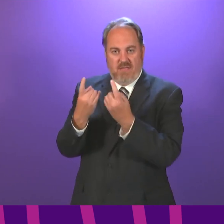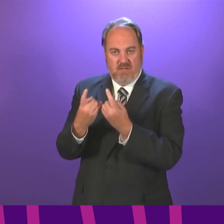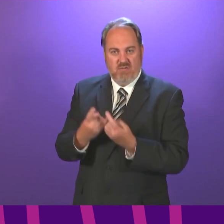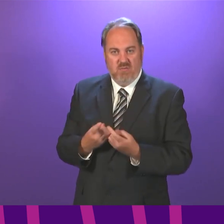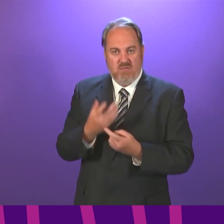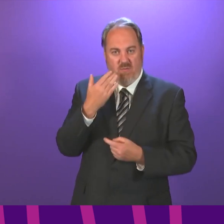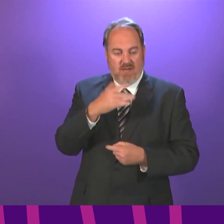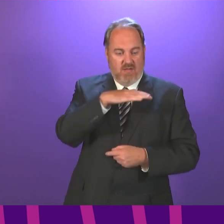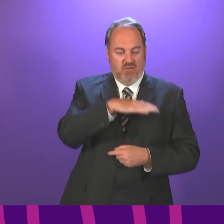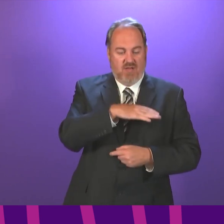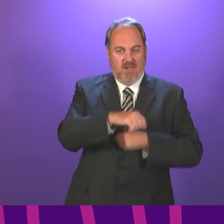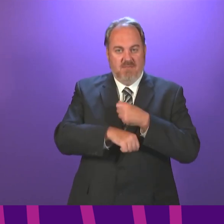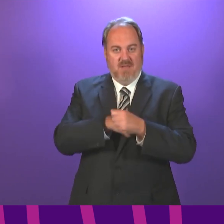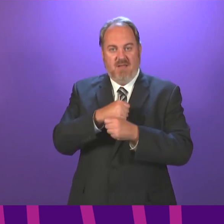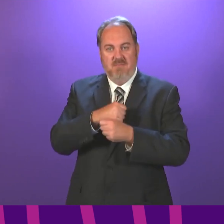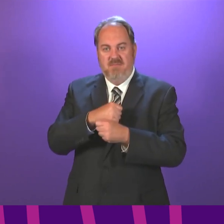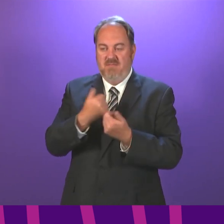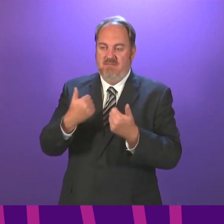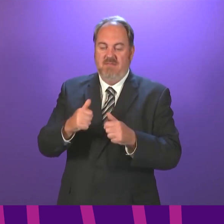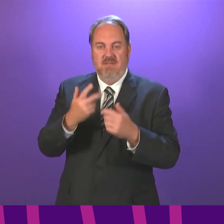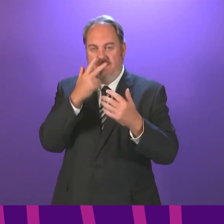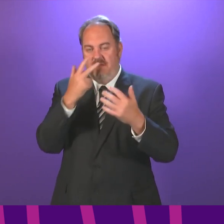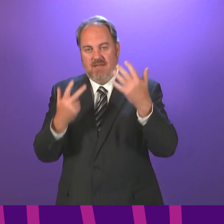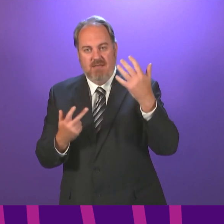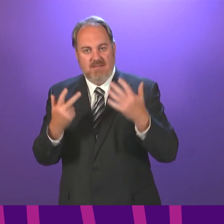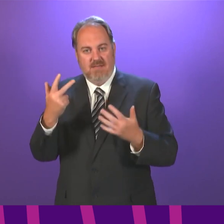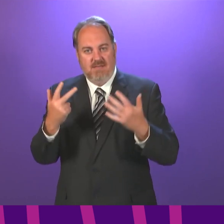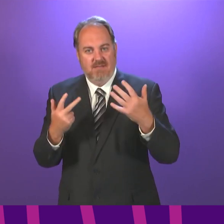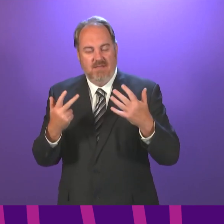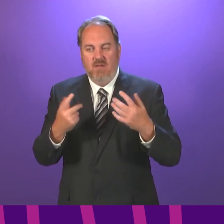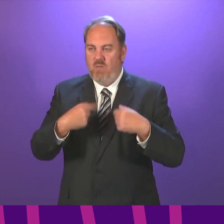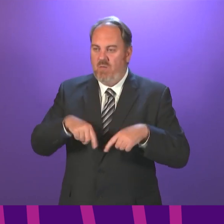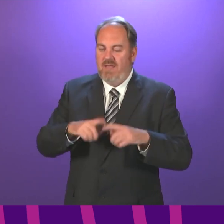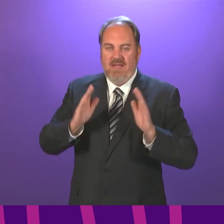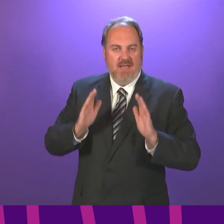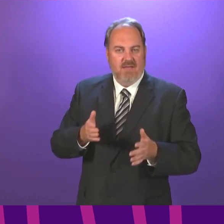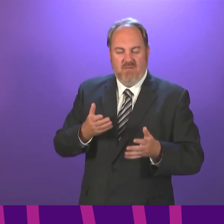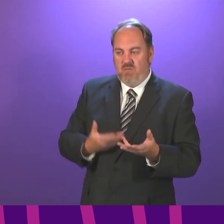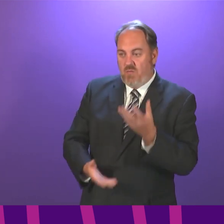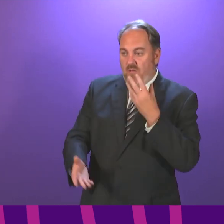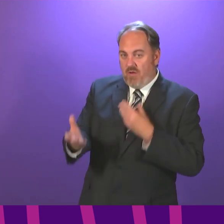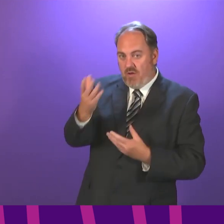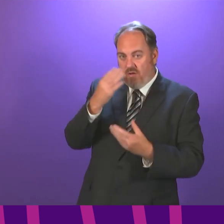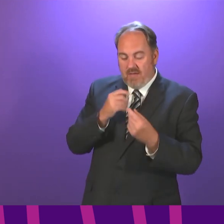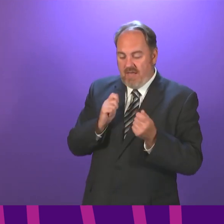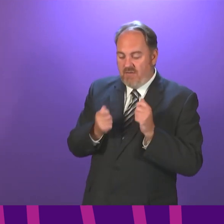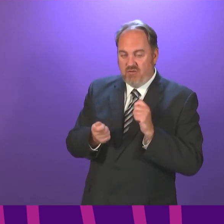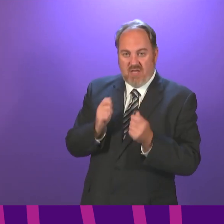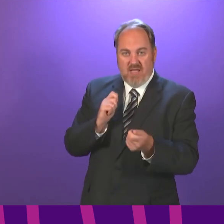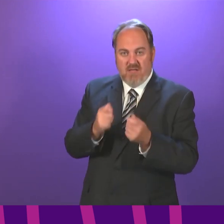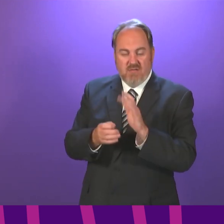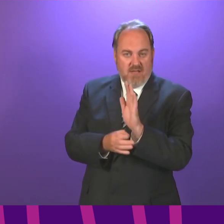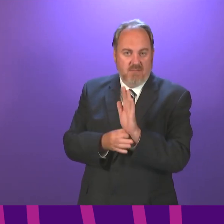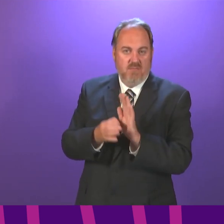issues that we need to make sure we focus on and get right and continue to learn and adapt. For obvious reasons, it has particular